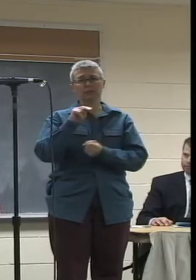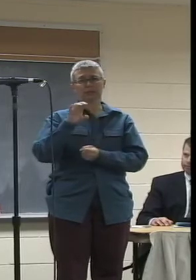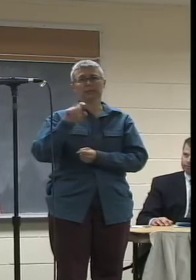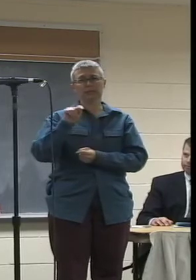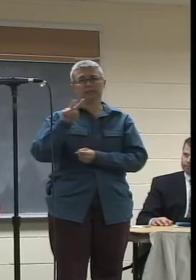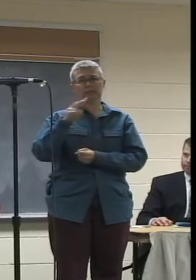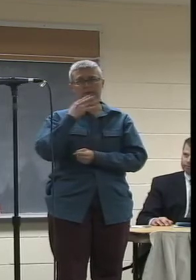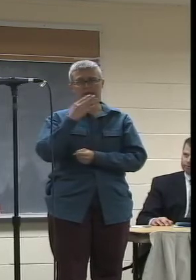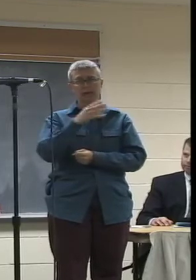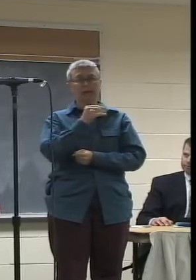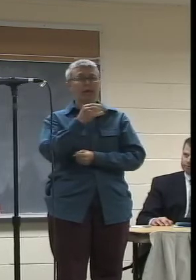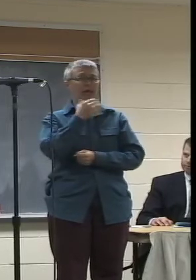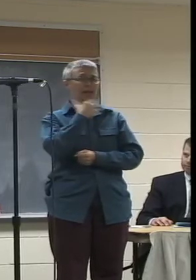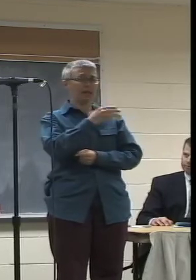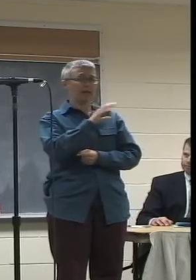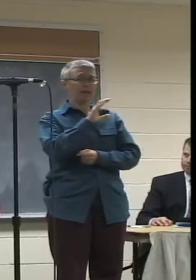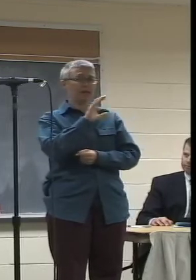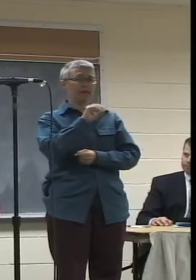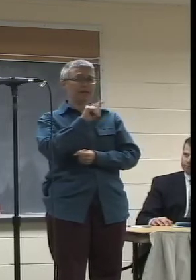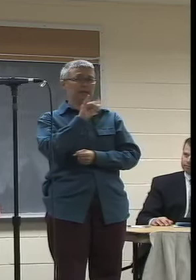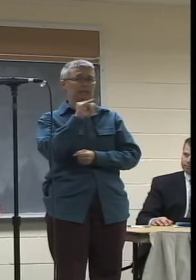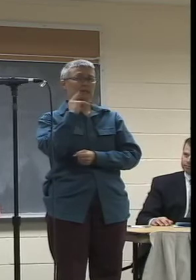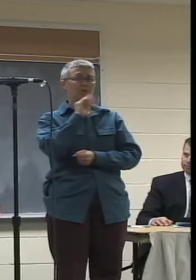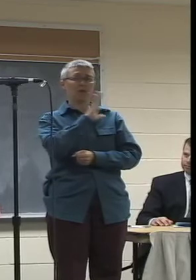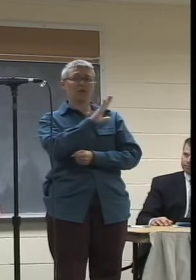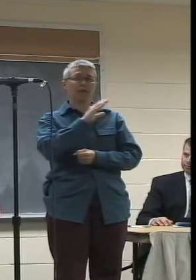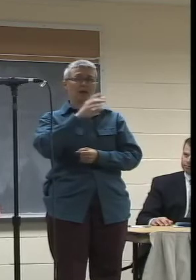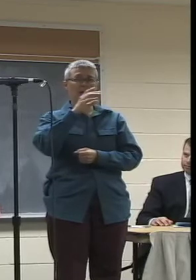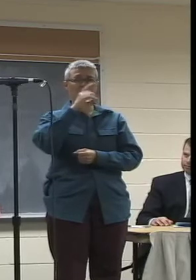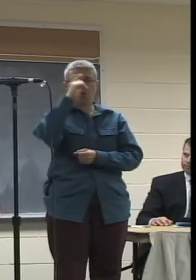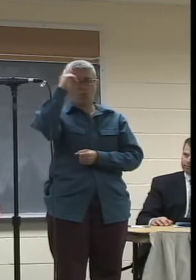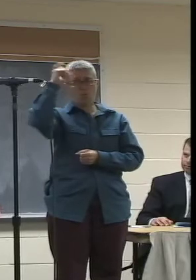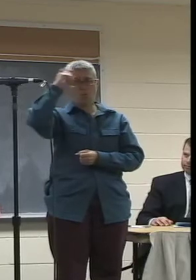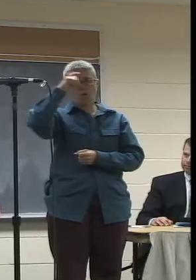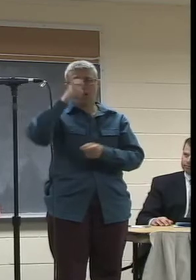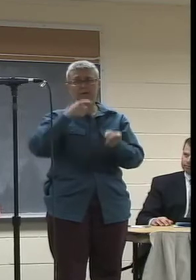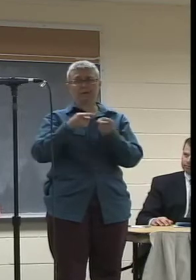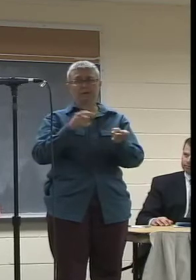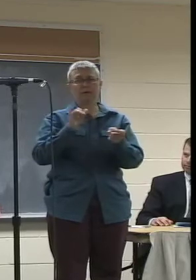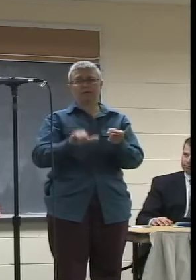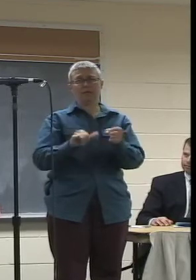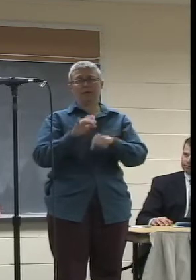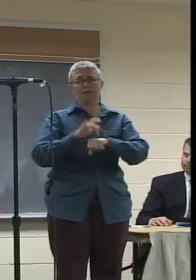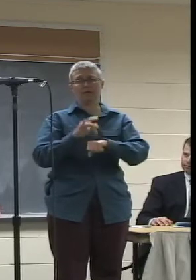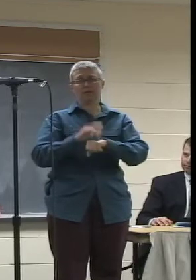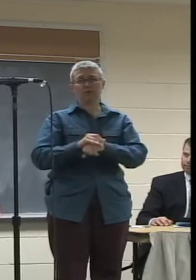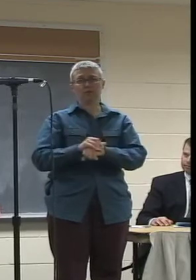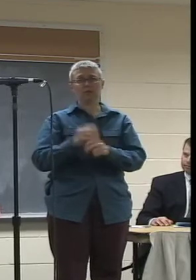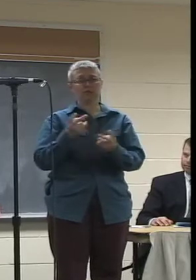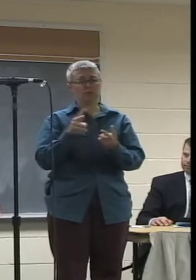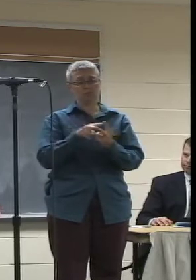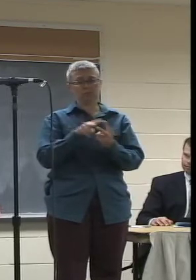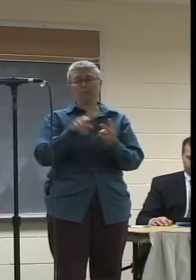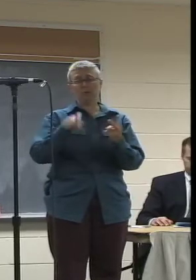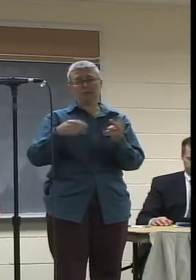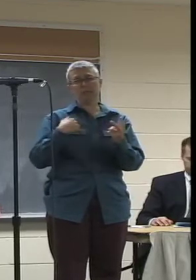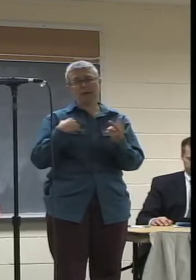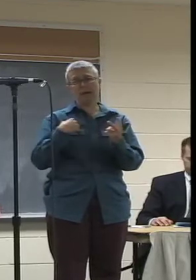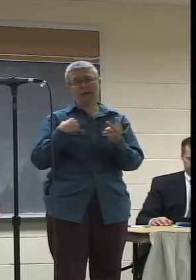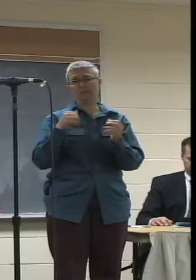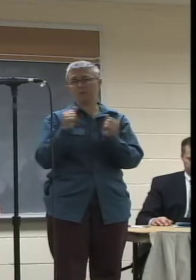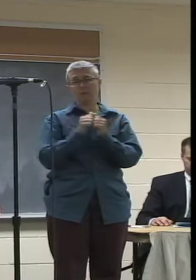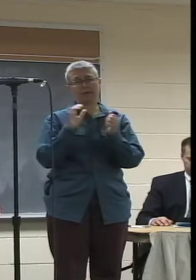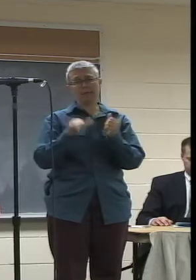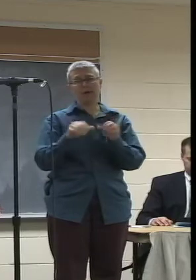for its enlightened management of that resource. Without those two things, there would be no NCTV.